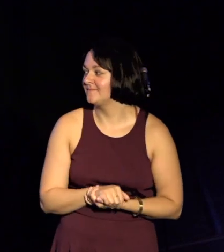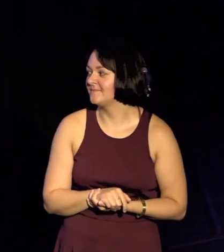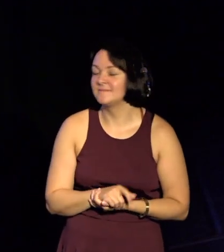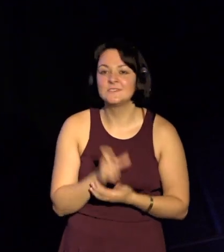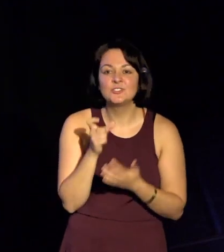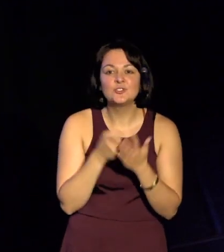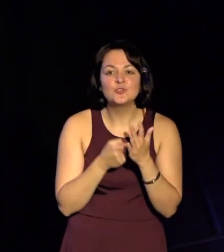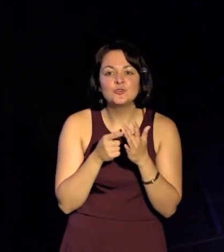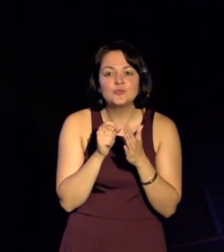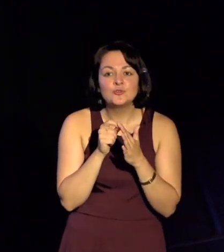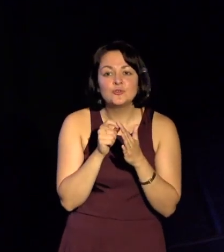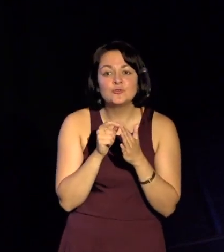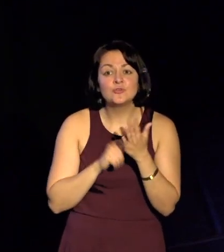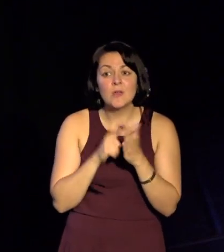stereotype?